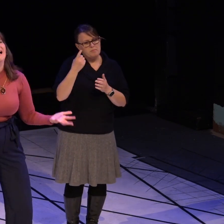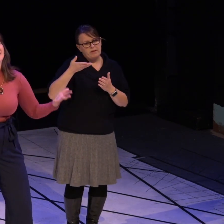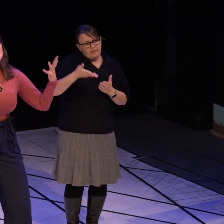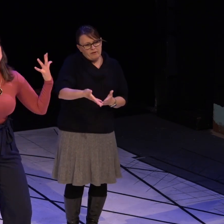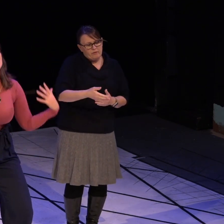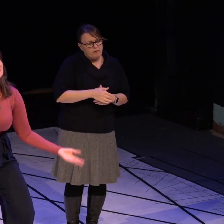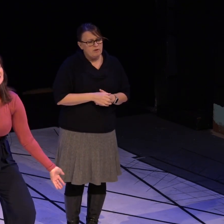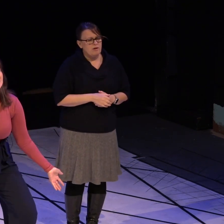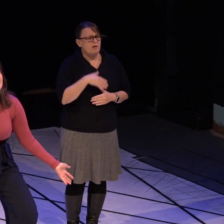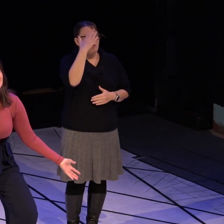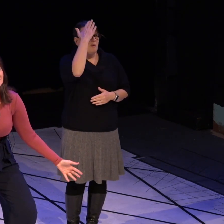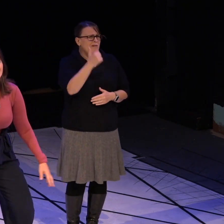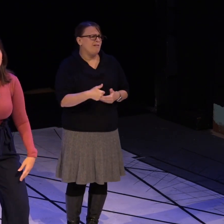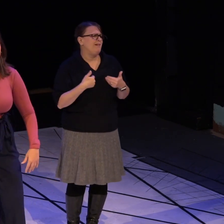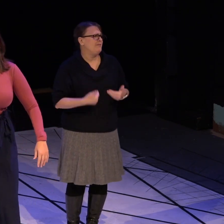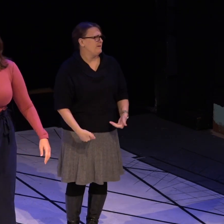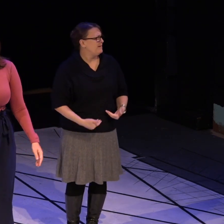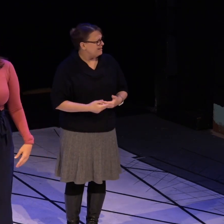Why me?